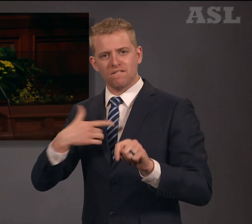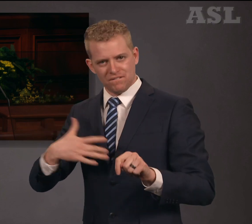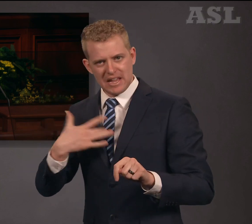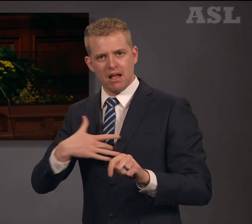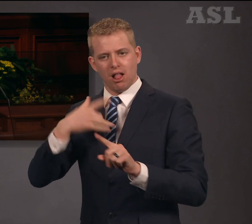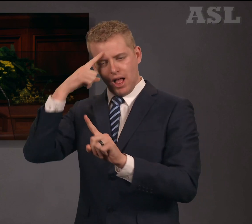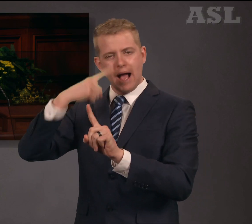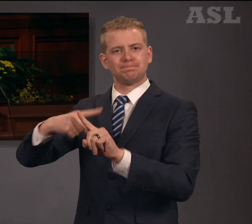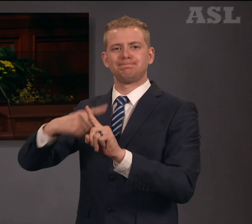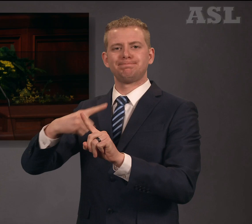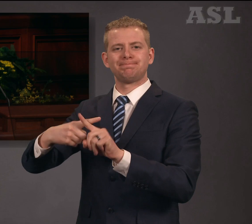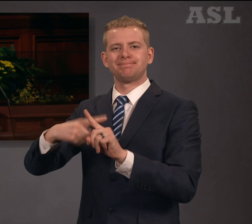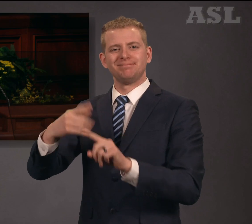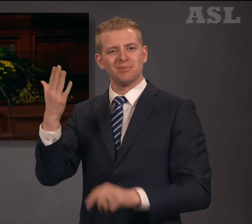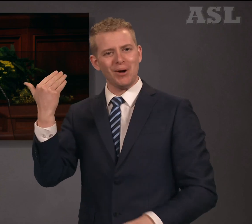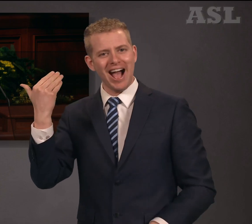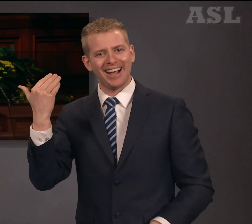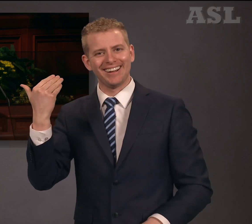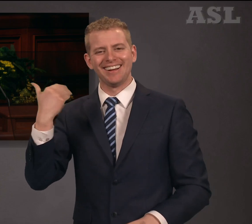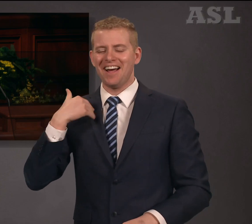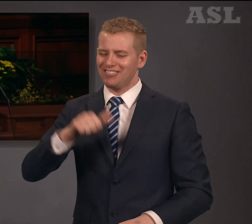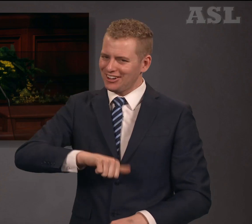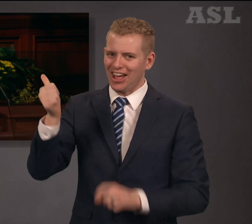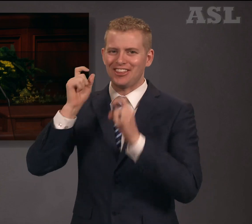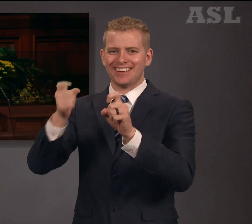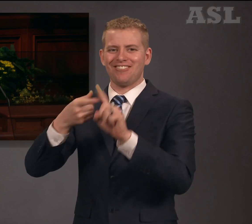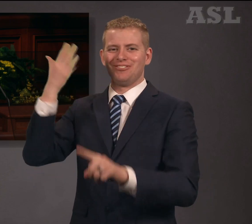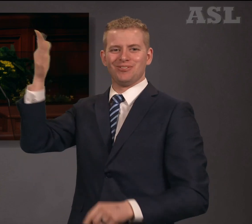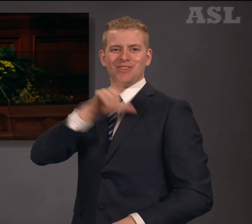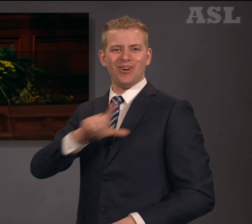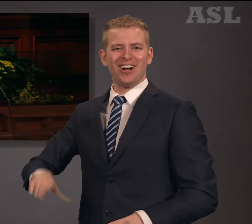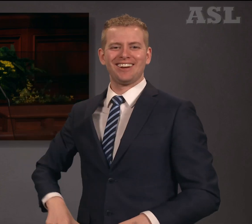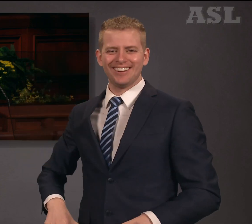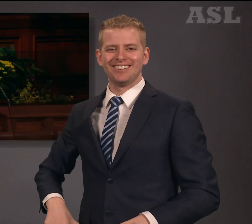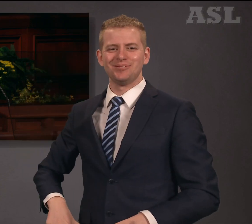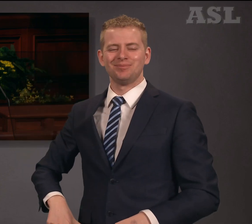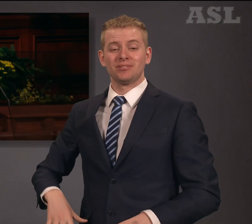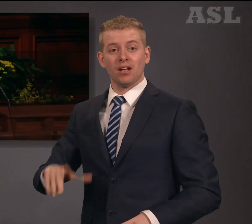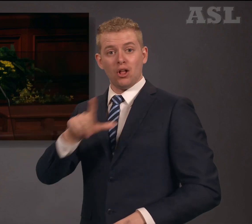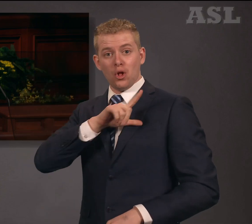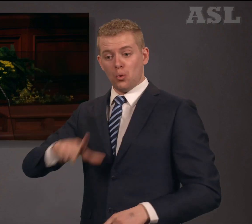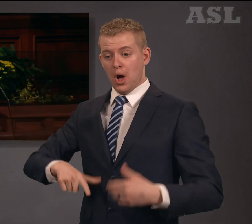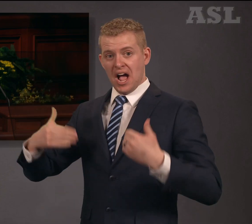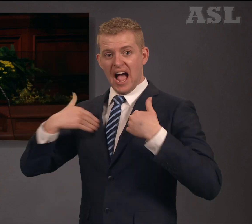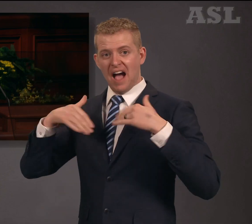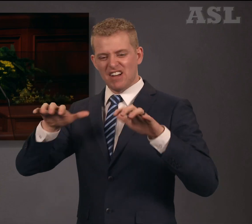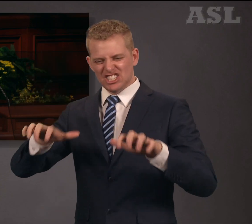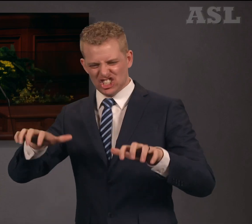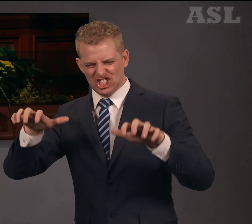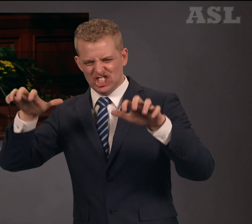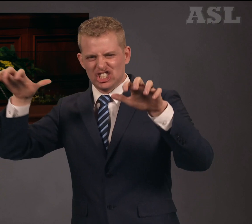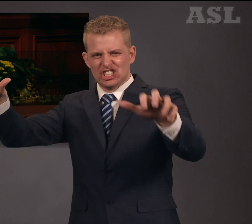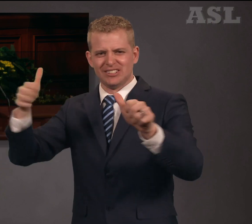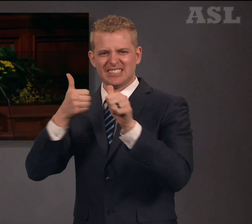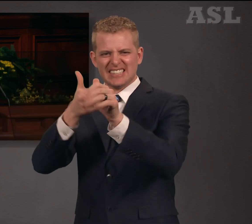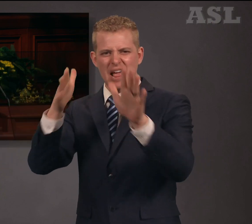is that He raises up many peacemakers